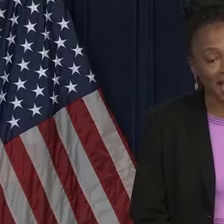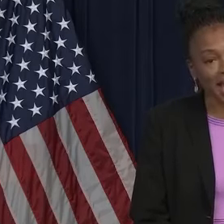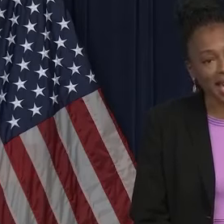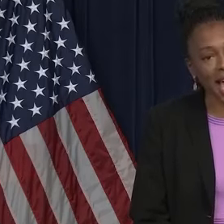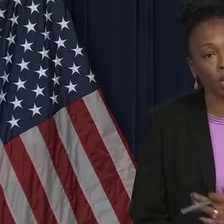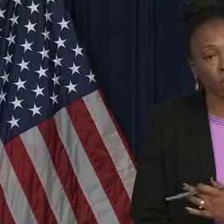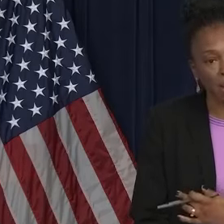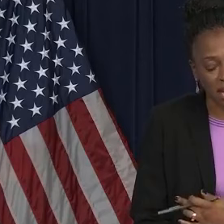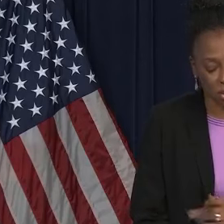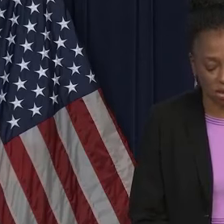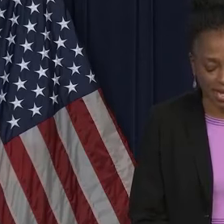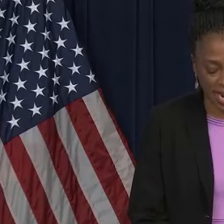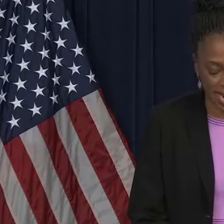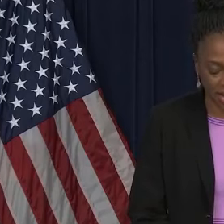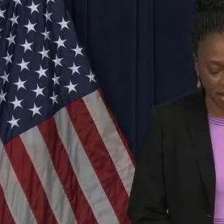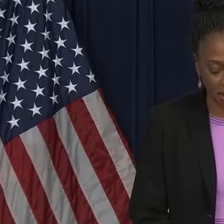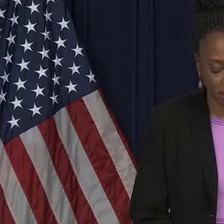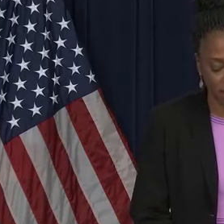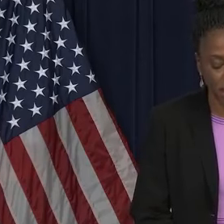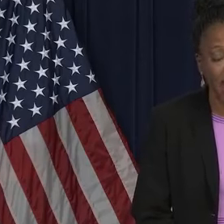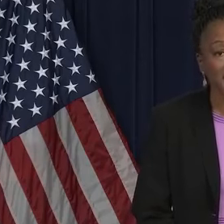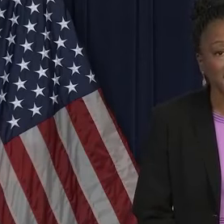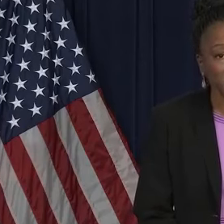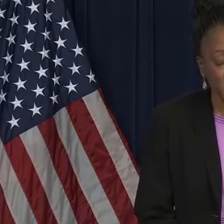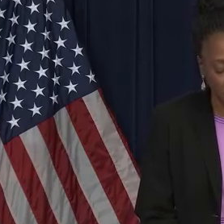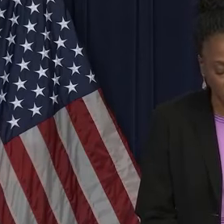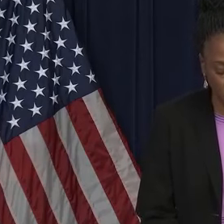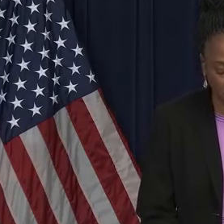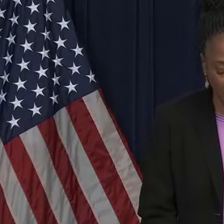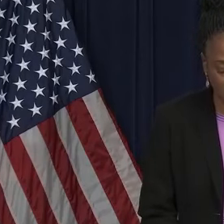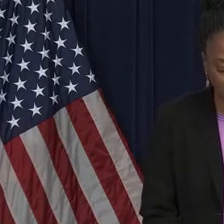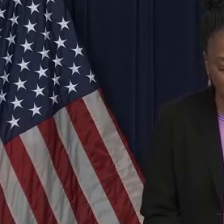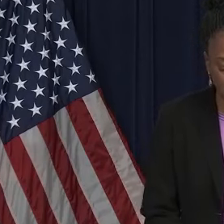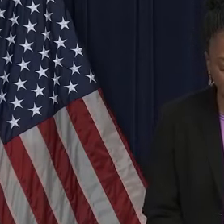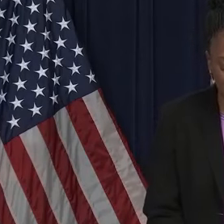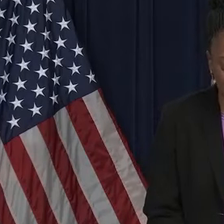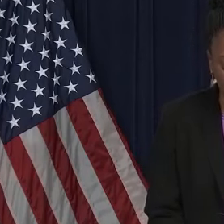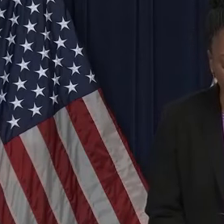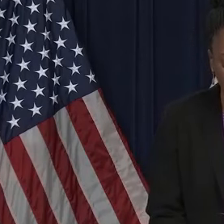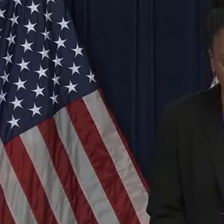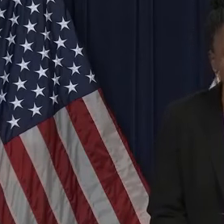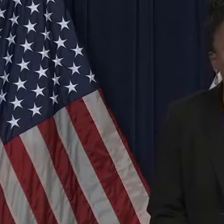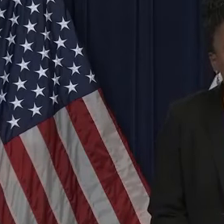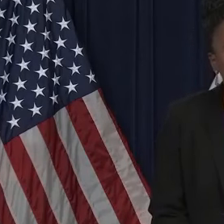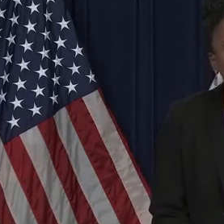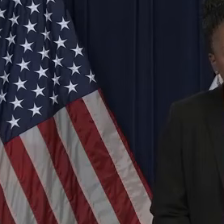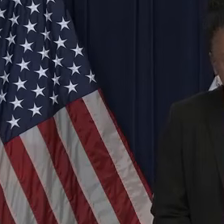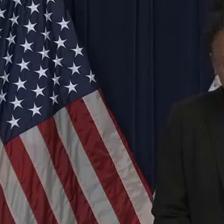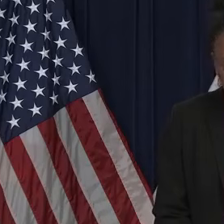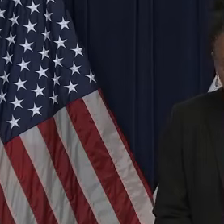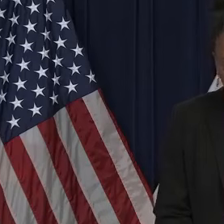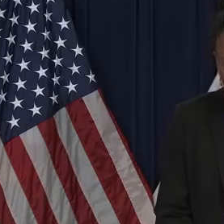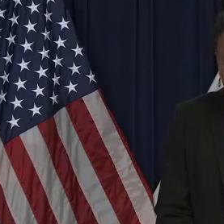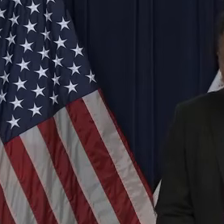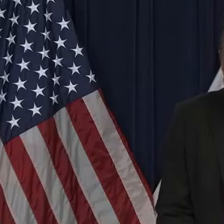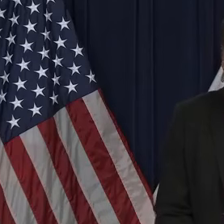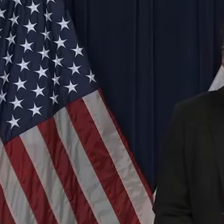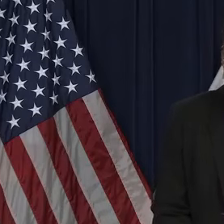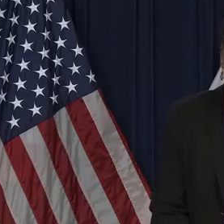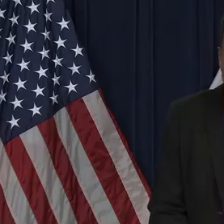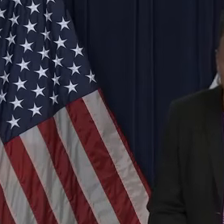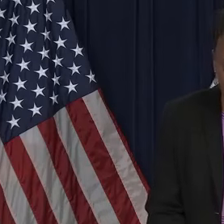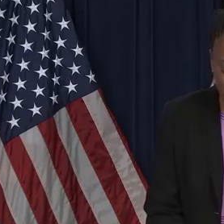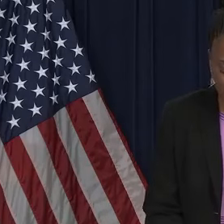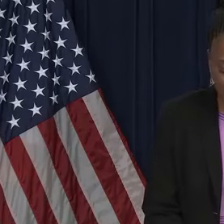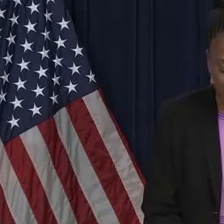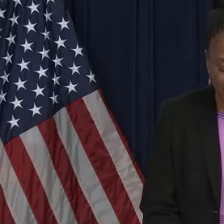we reach people's arms. In third place, we must keep using our masks, avoid